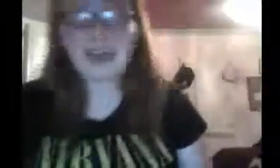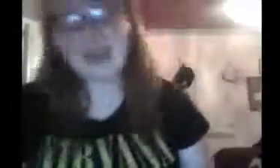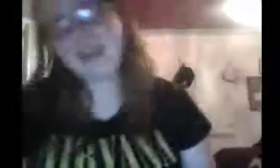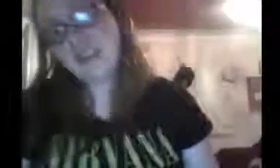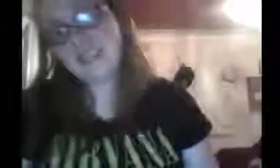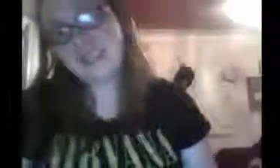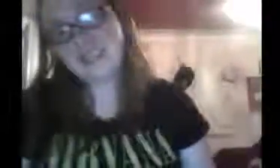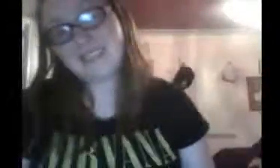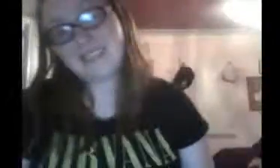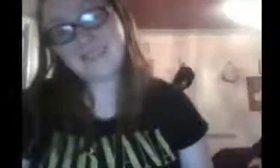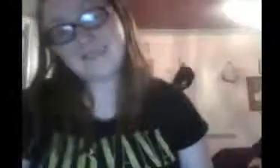And here's a hint.